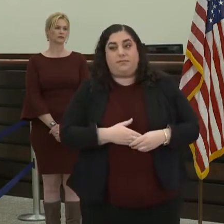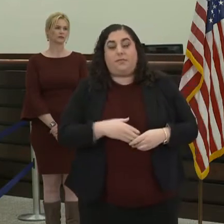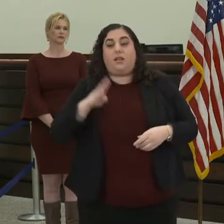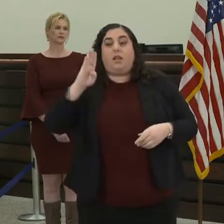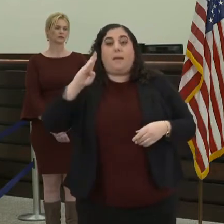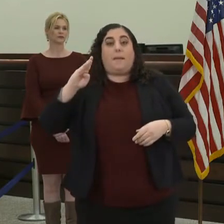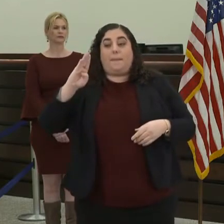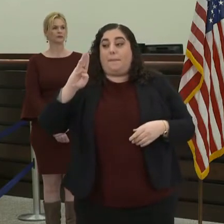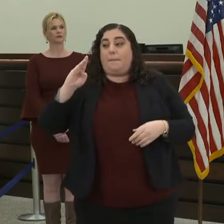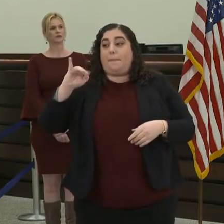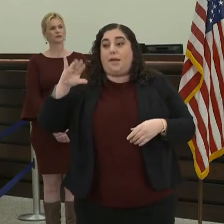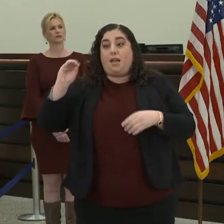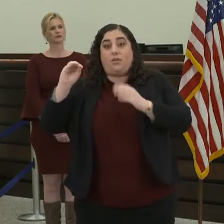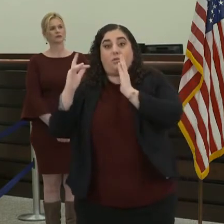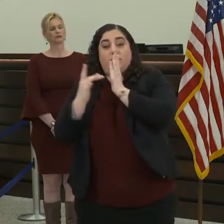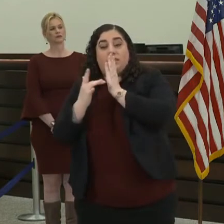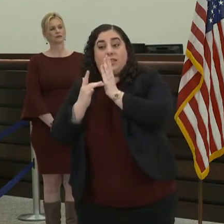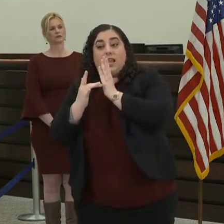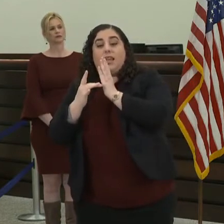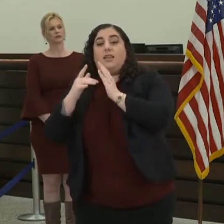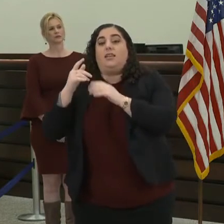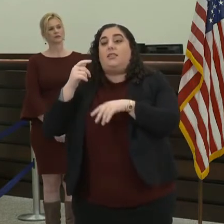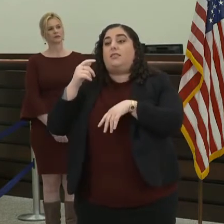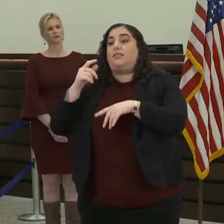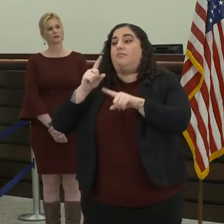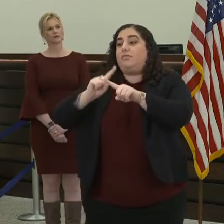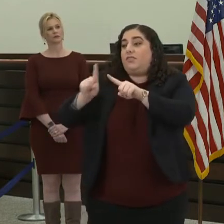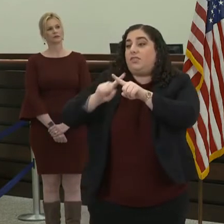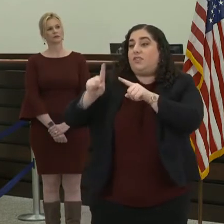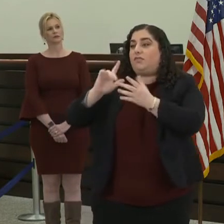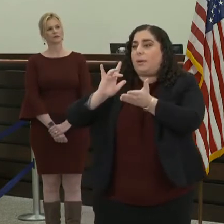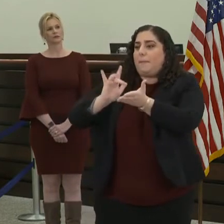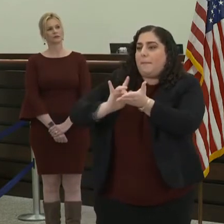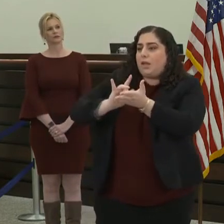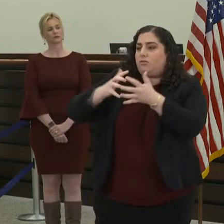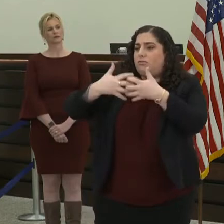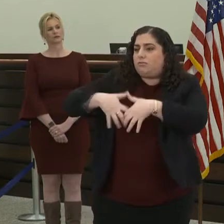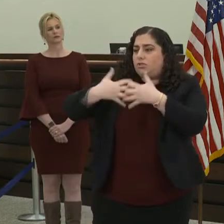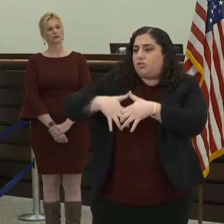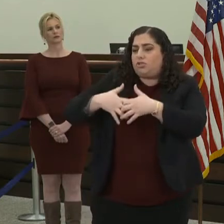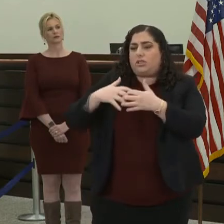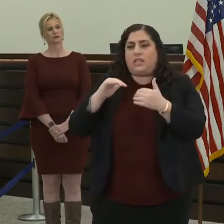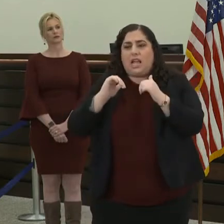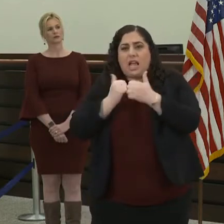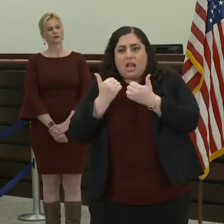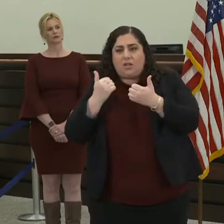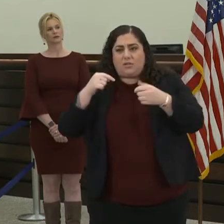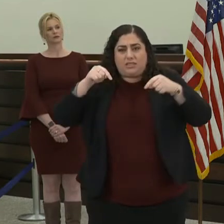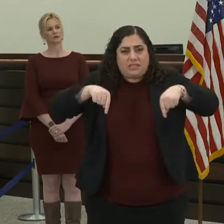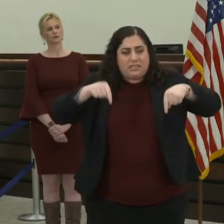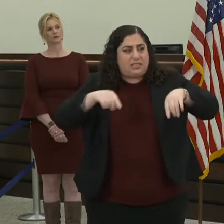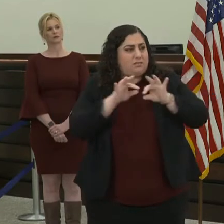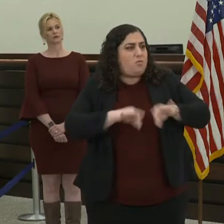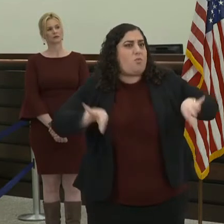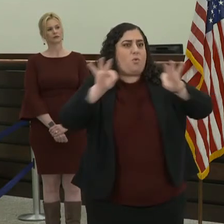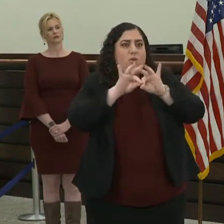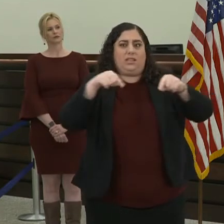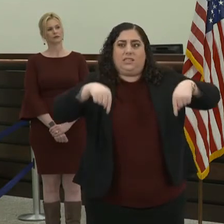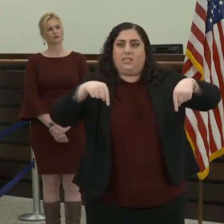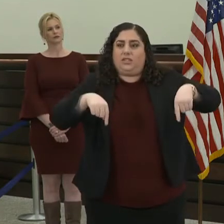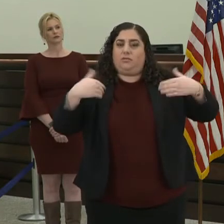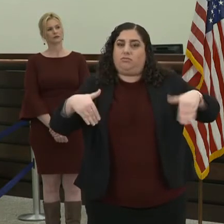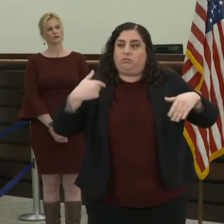when crisis strikes. We need them now more than ever. And right now, our biotech industry